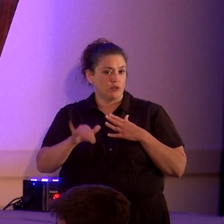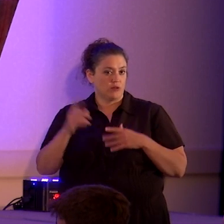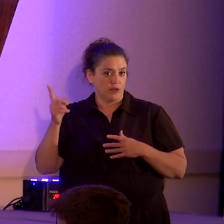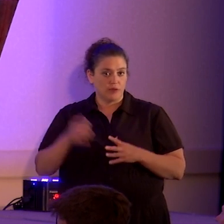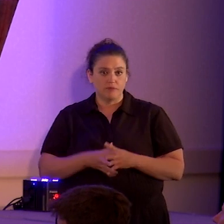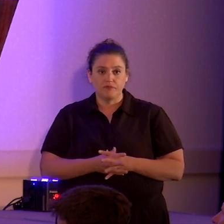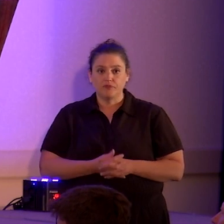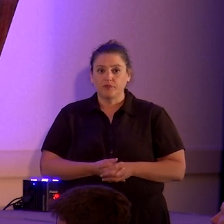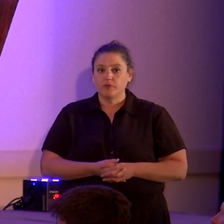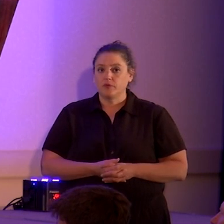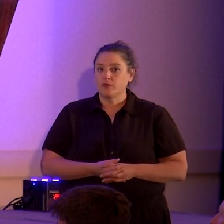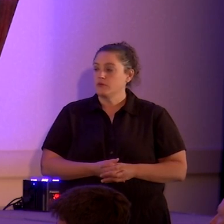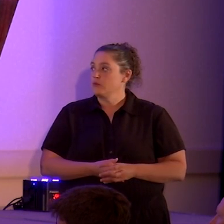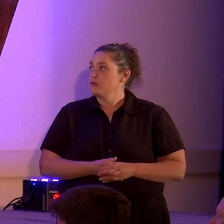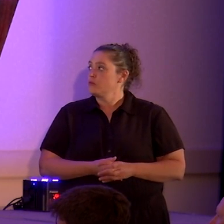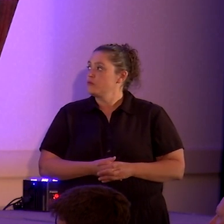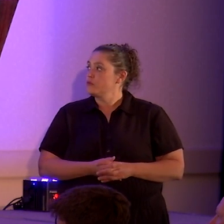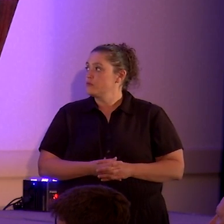cross case.